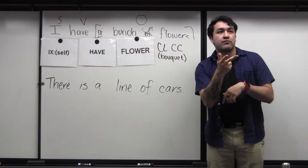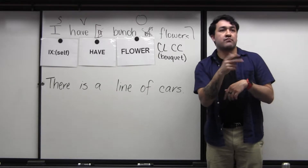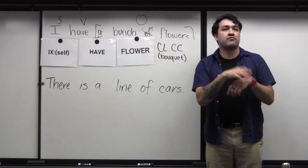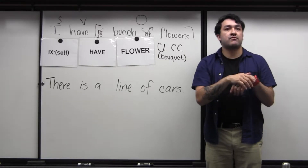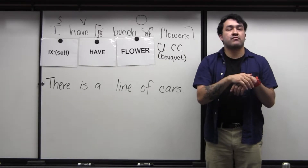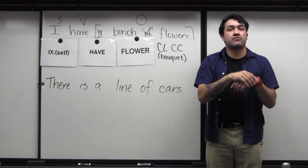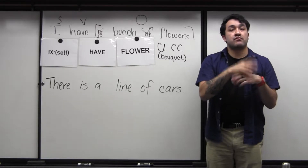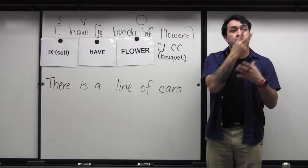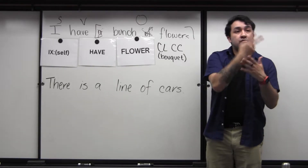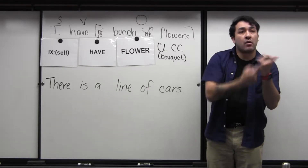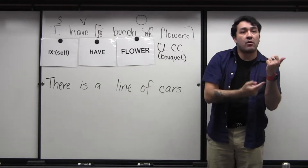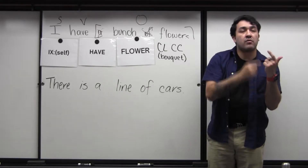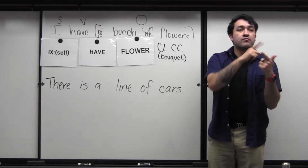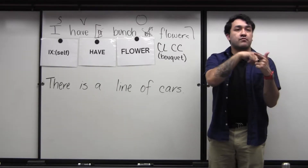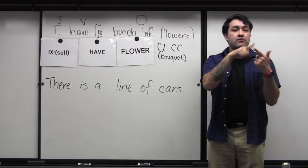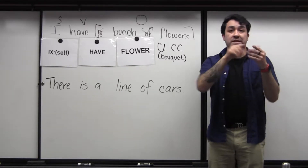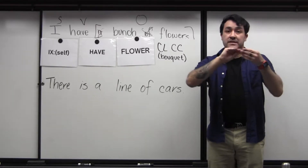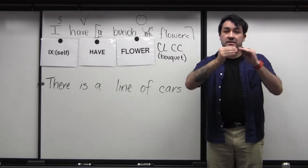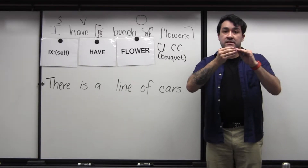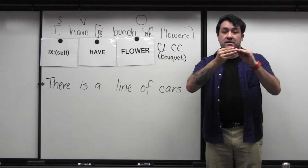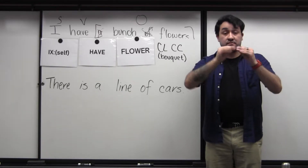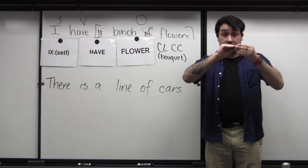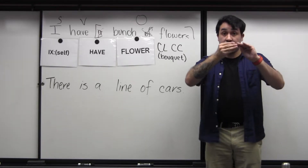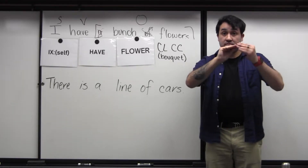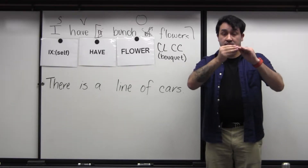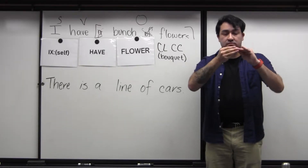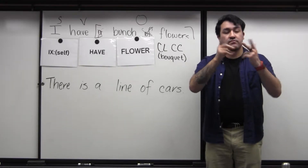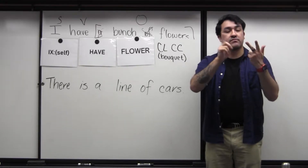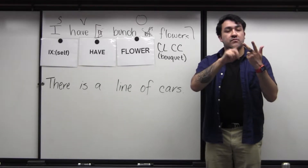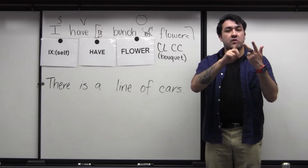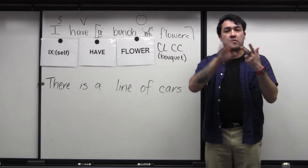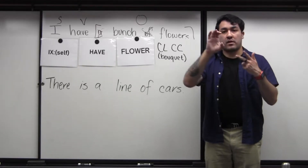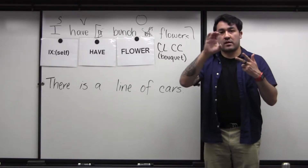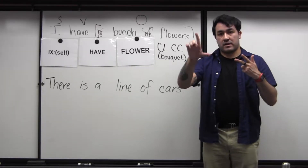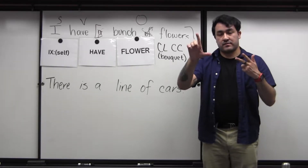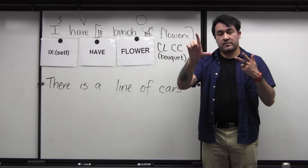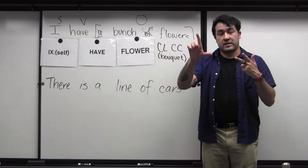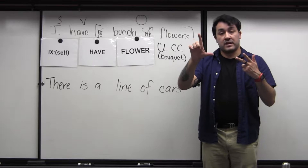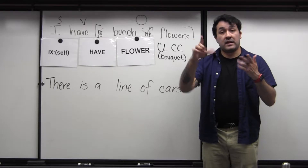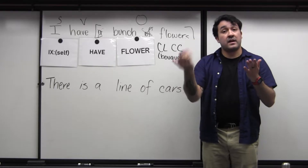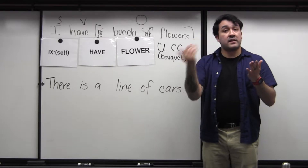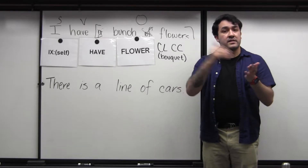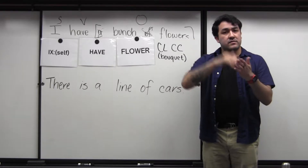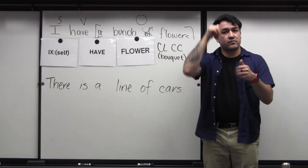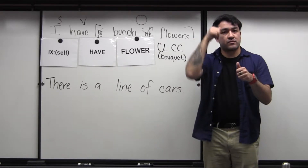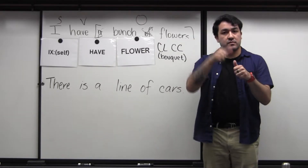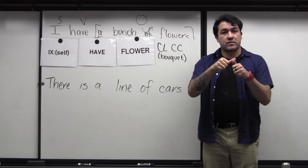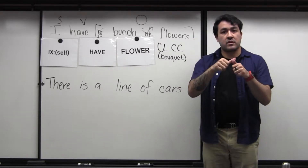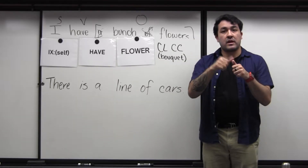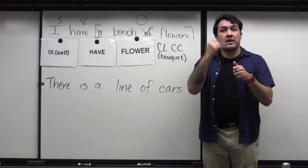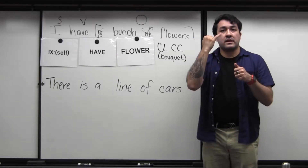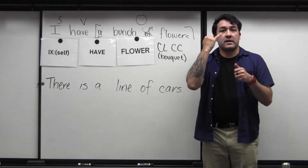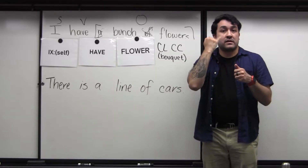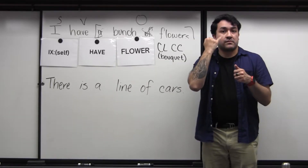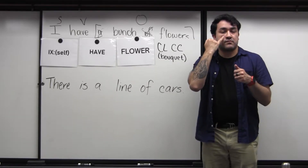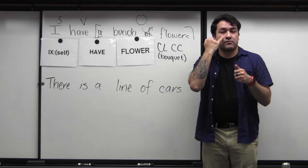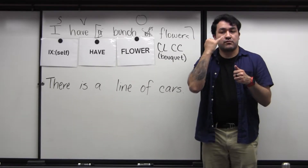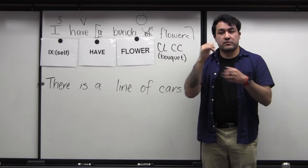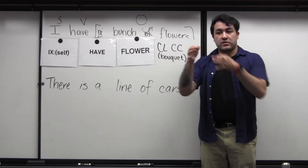we could sign several, both. Those are options. We could sign a number for plural or we can use a classifier. And remember,